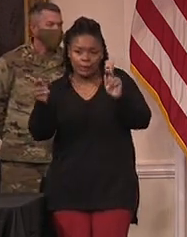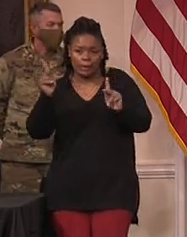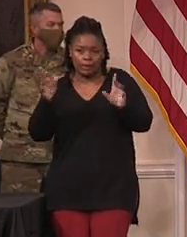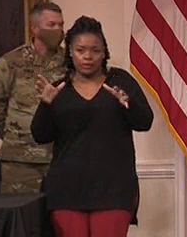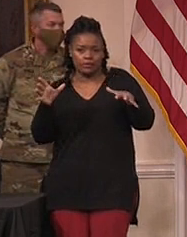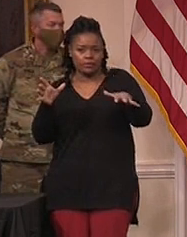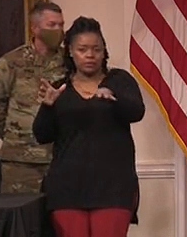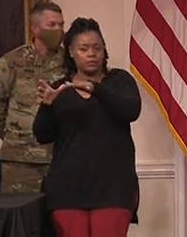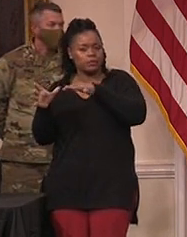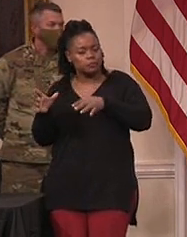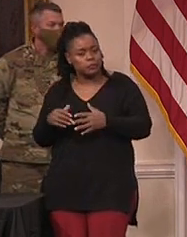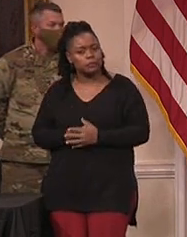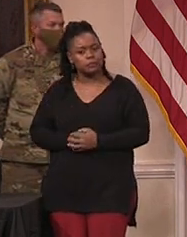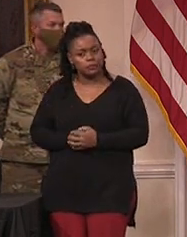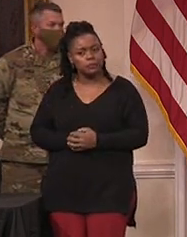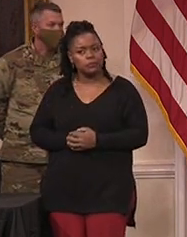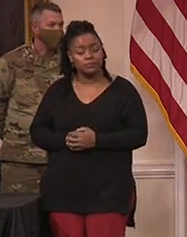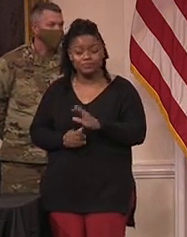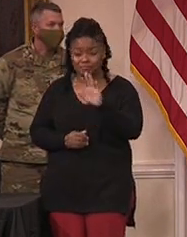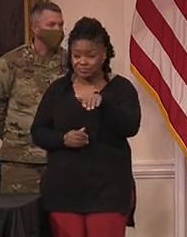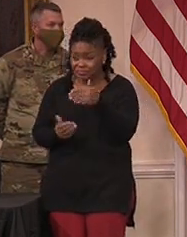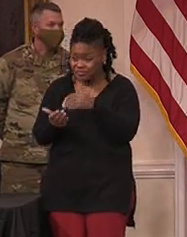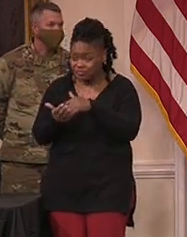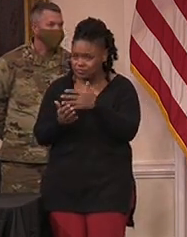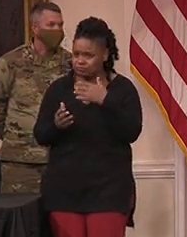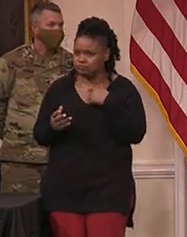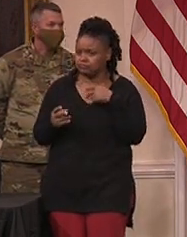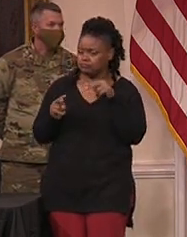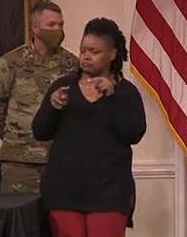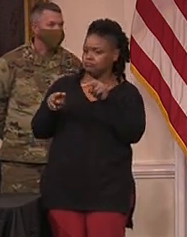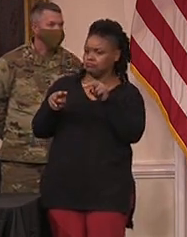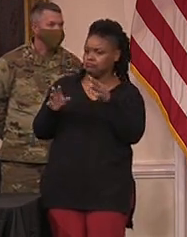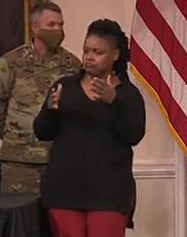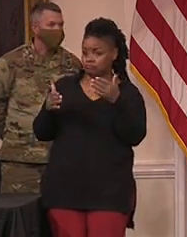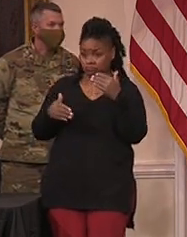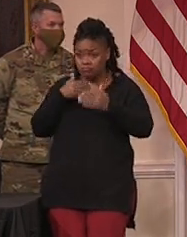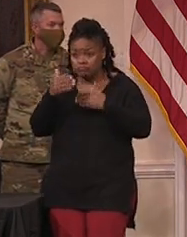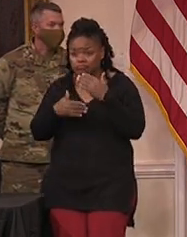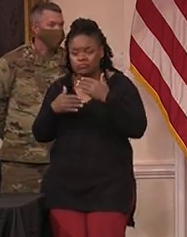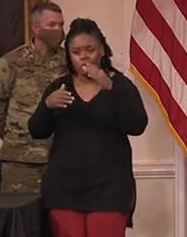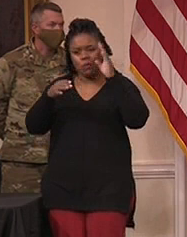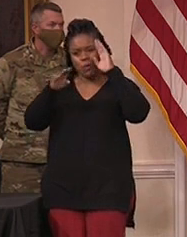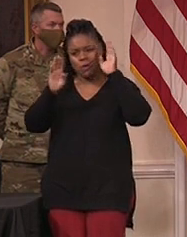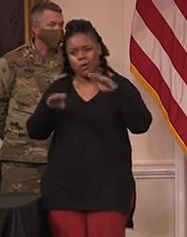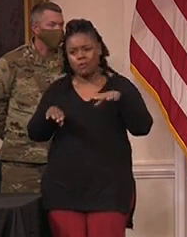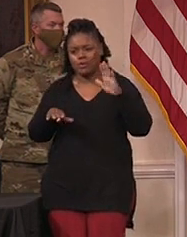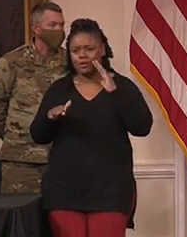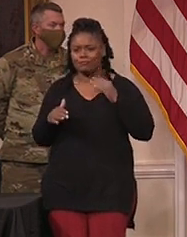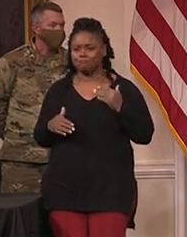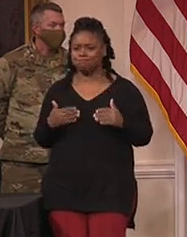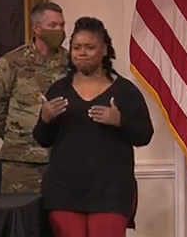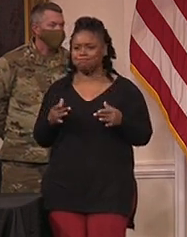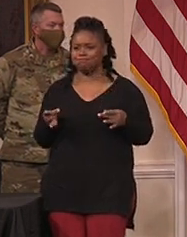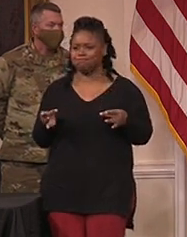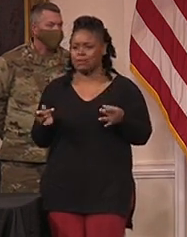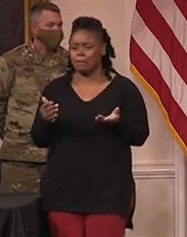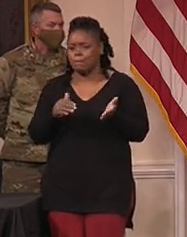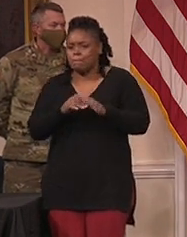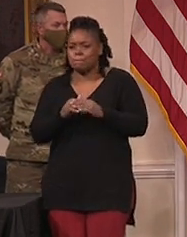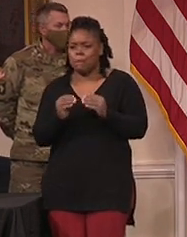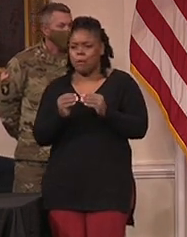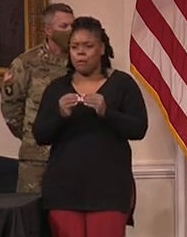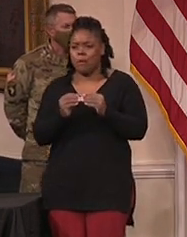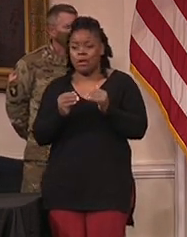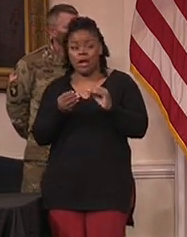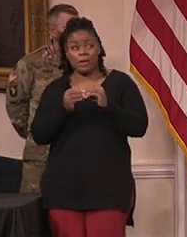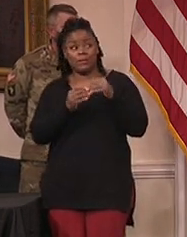Based on the current rate, and again, we're hoping to see that exponentially increase in the months ahead, but based in the weeks and months ahead,